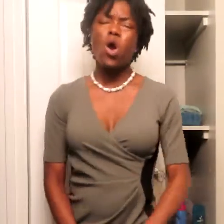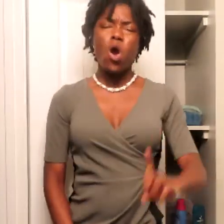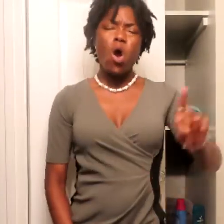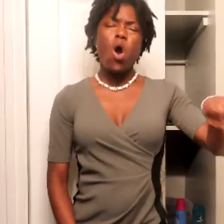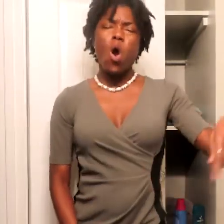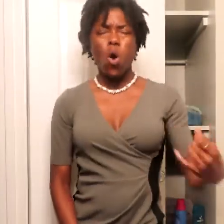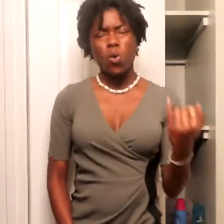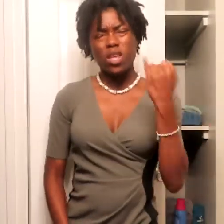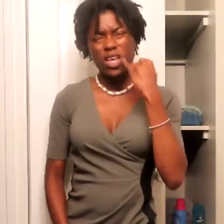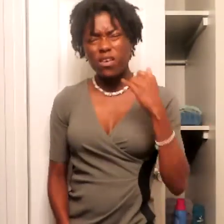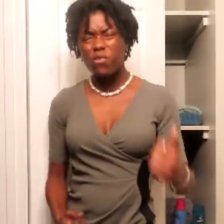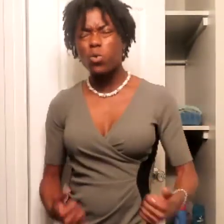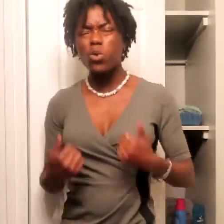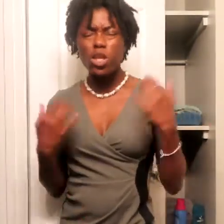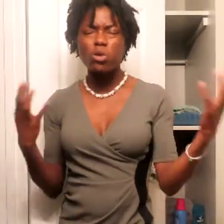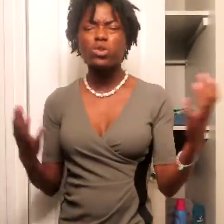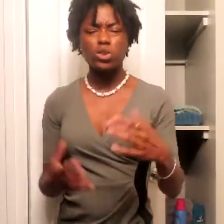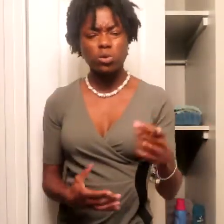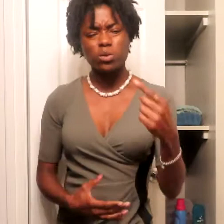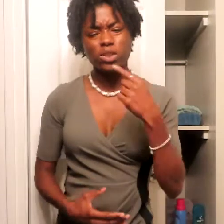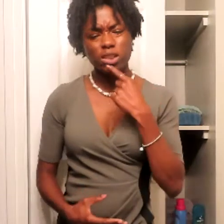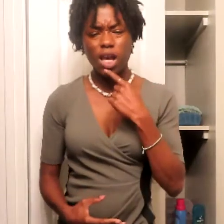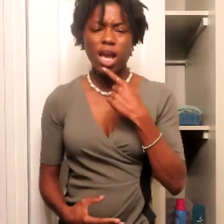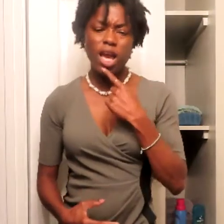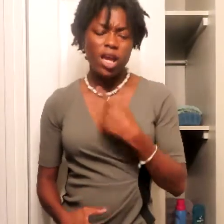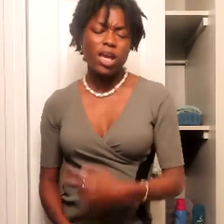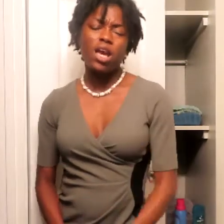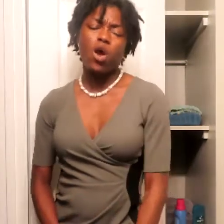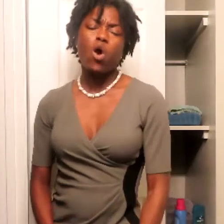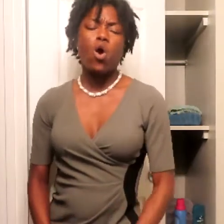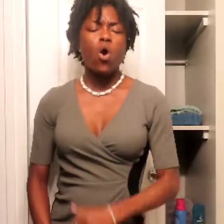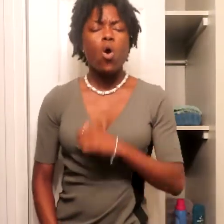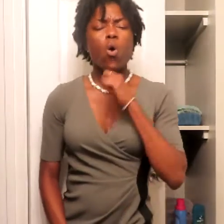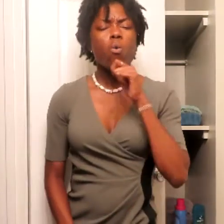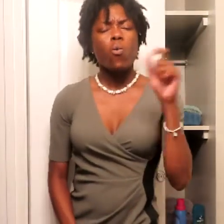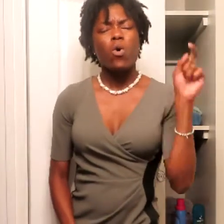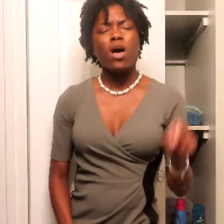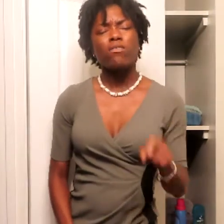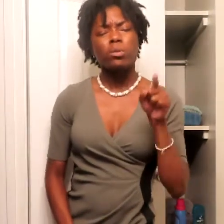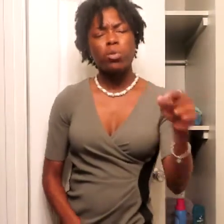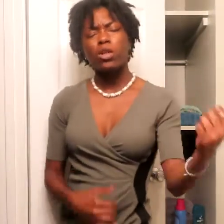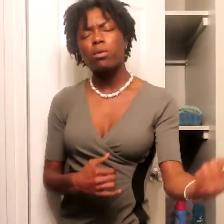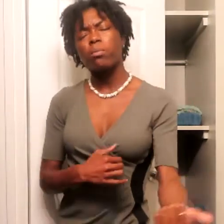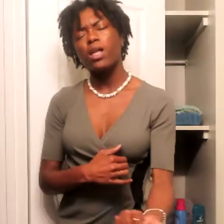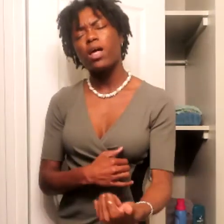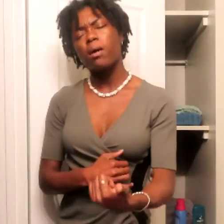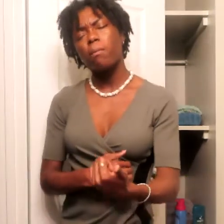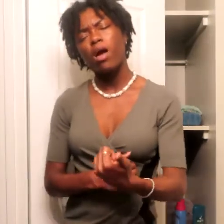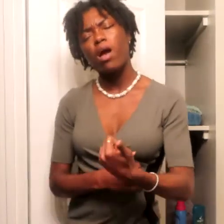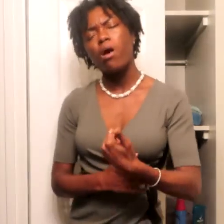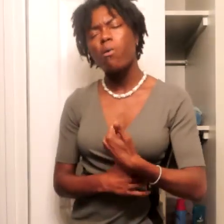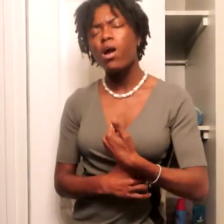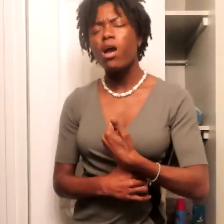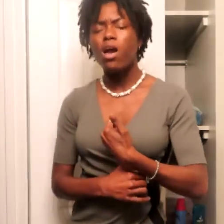if you mean what you say Wouldn't have to point to play my way